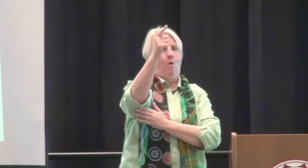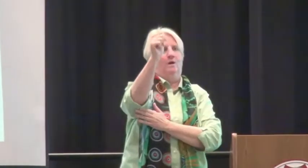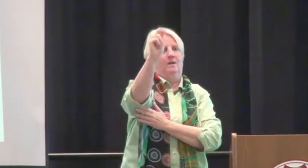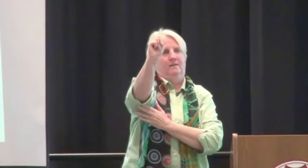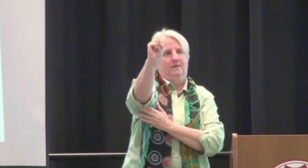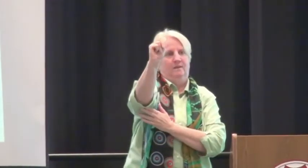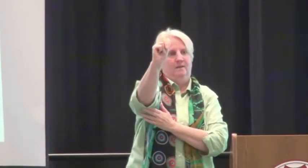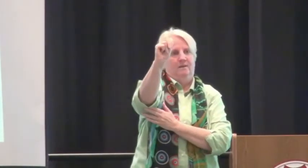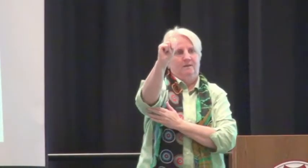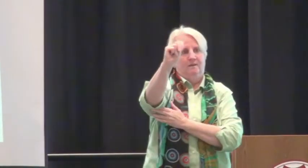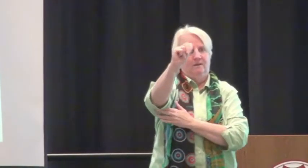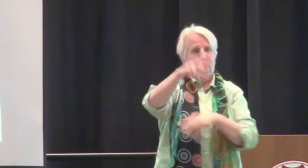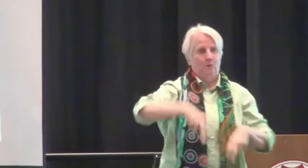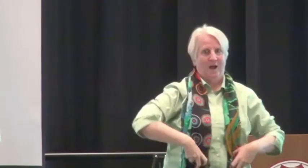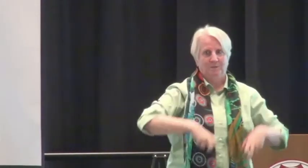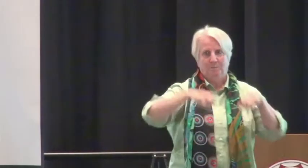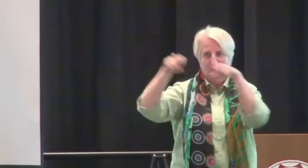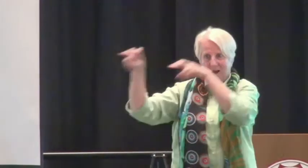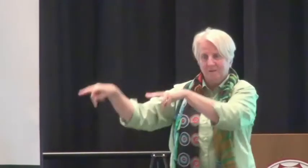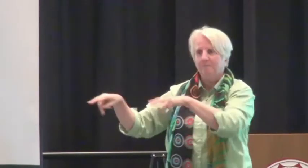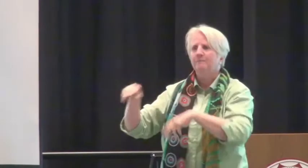This is because Roxanne was in Bogen Dorn.